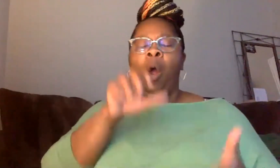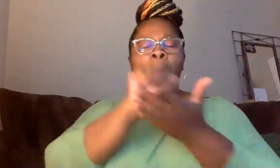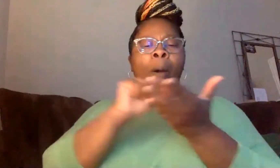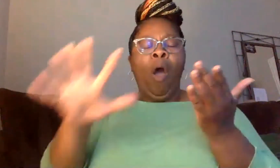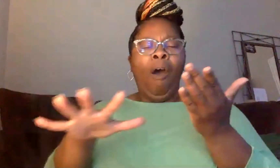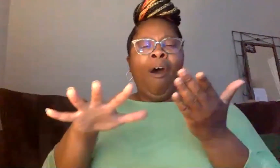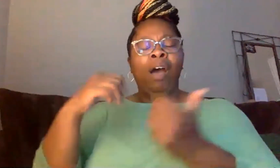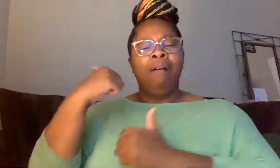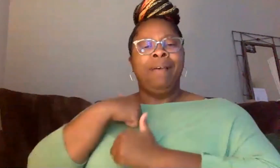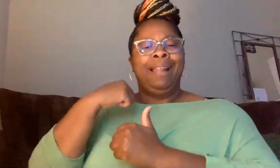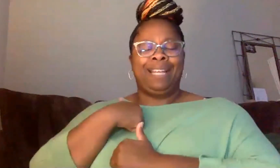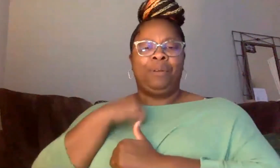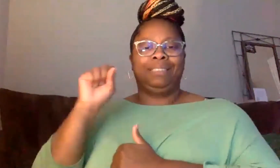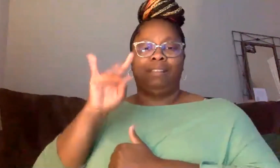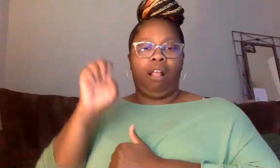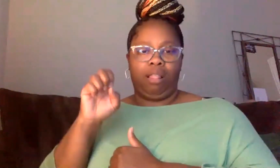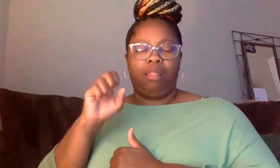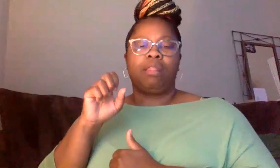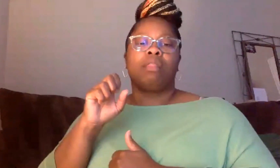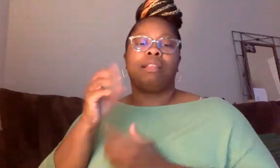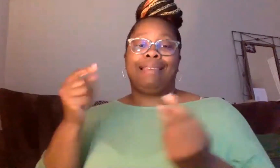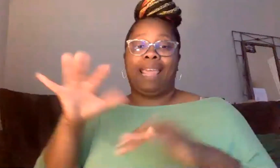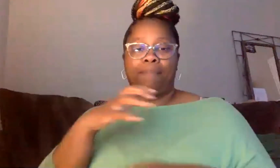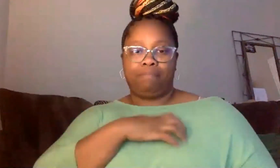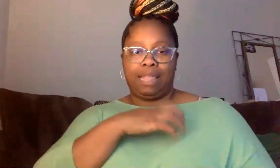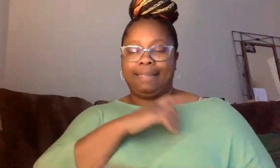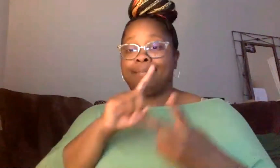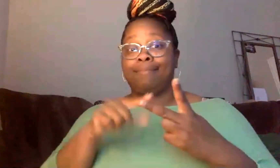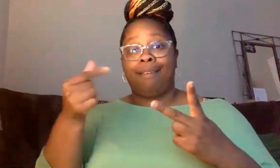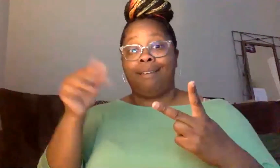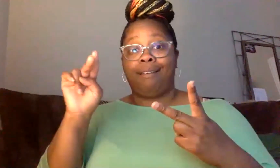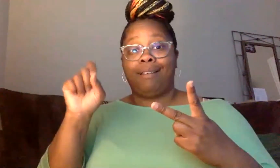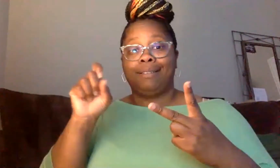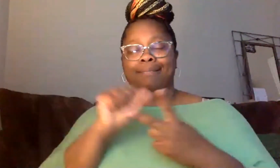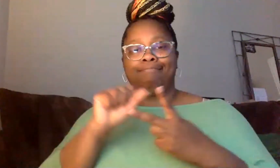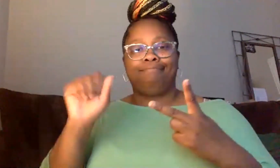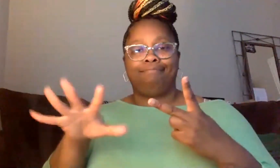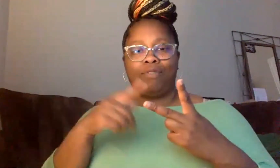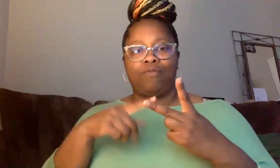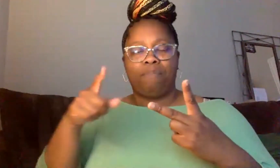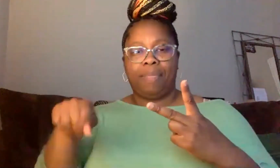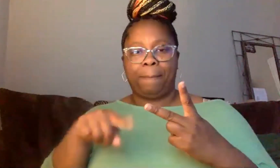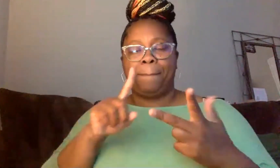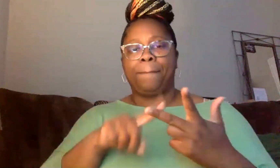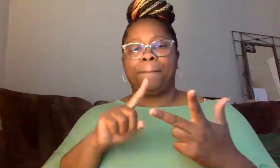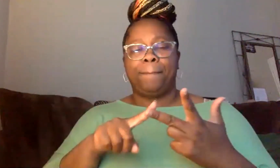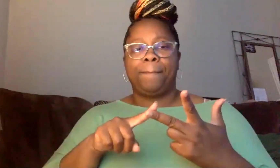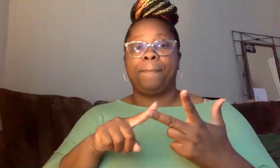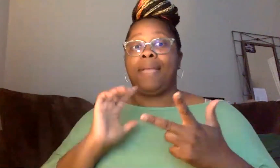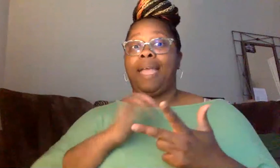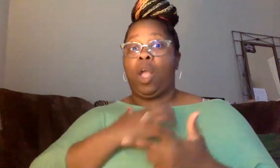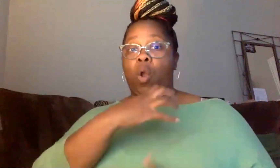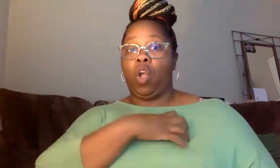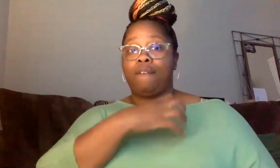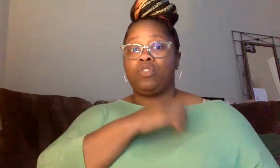disarm campus police. And we should stop sending our forces, our police officers over to Israel to,